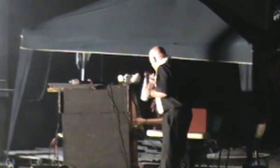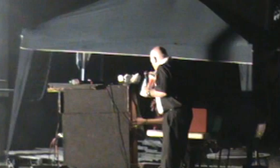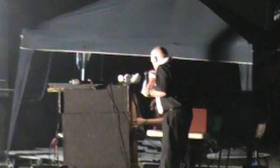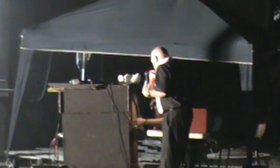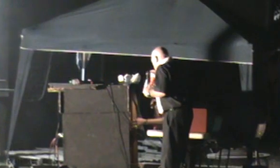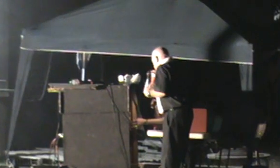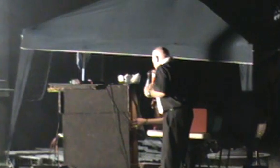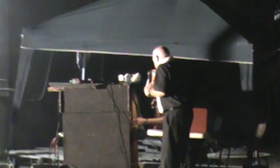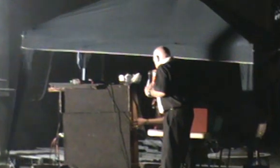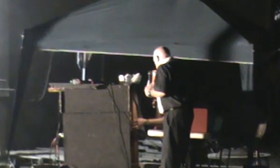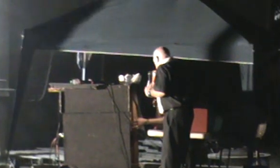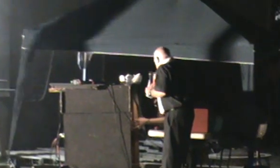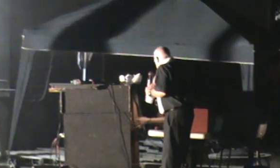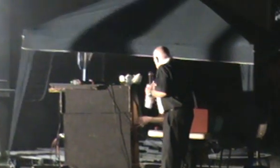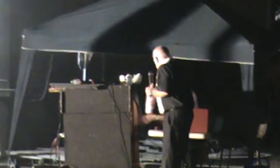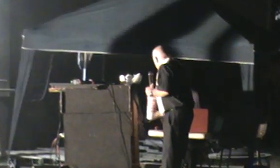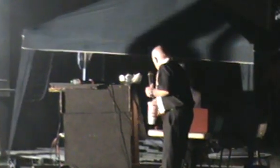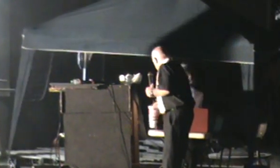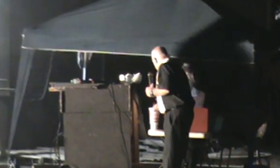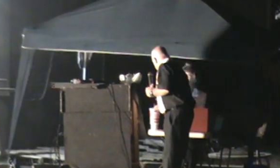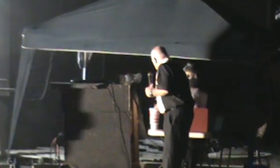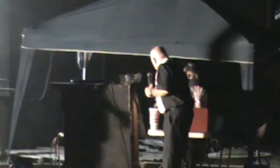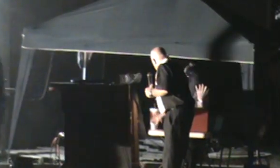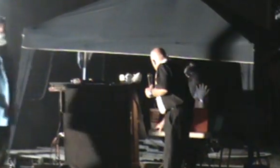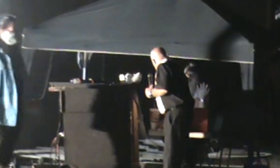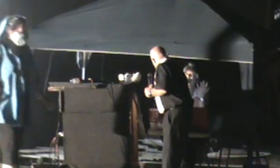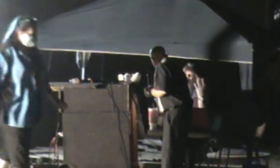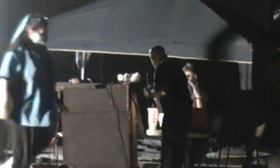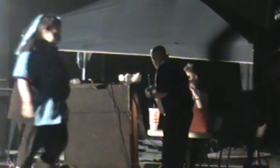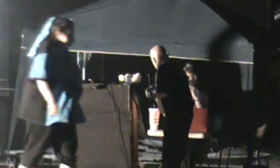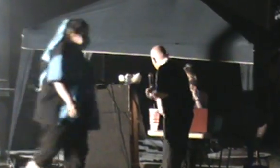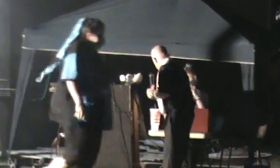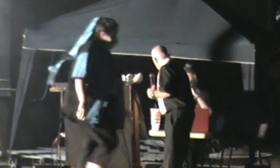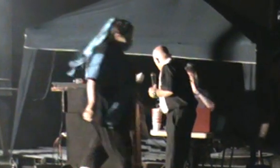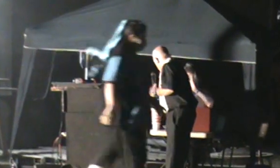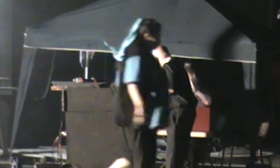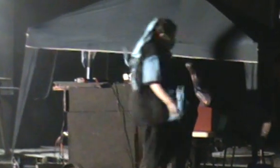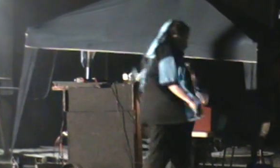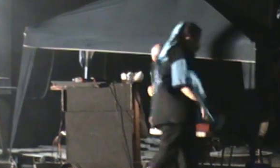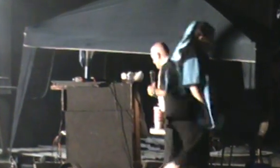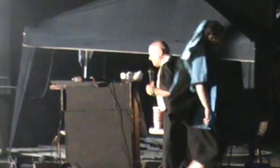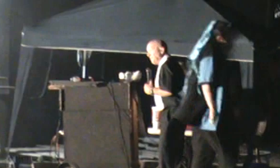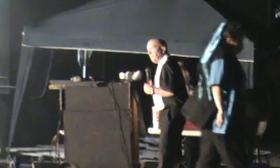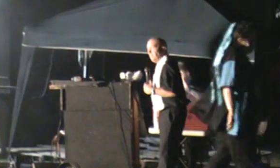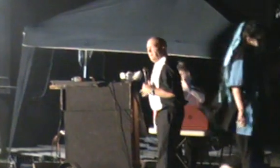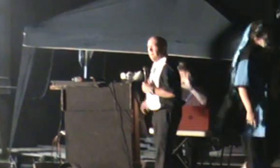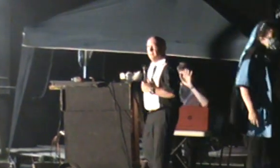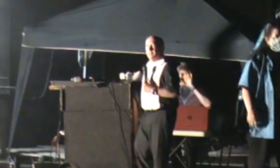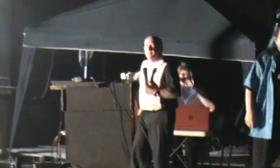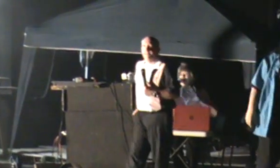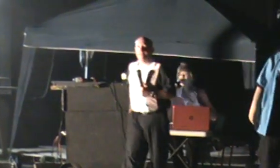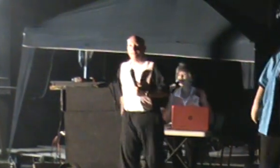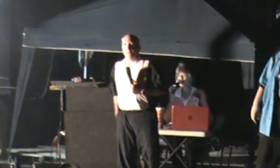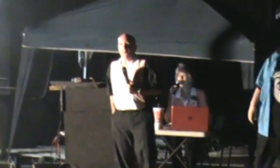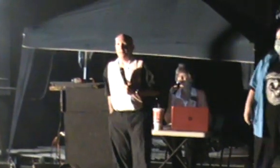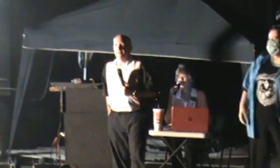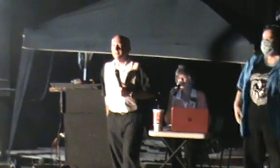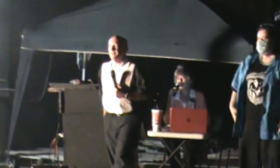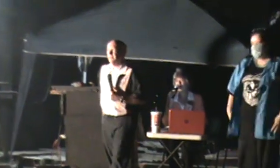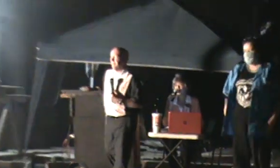Okay, for all of you who are from Covington and don't know this man standing up here, every Elvis song,